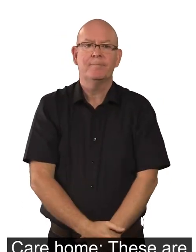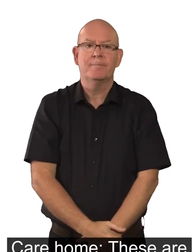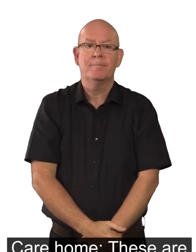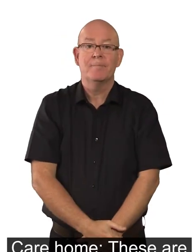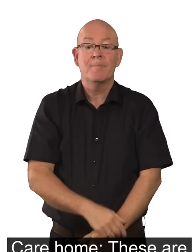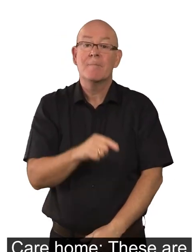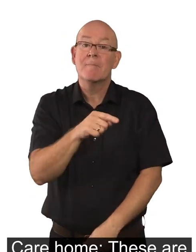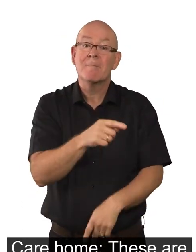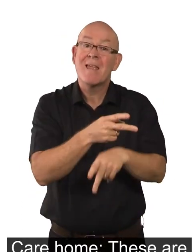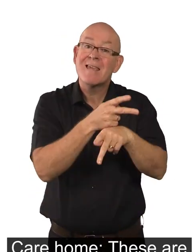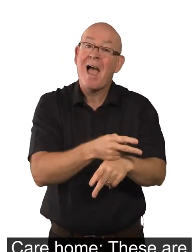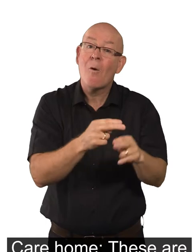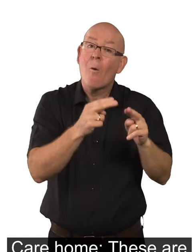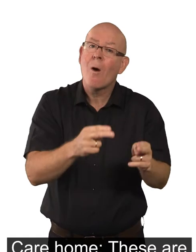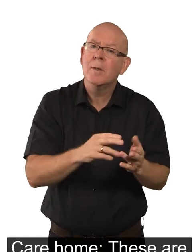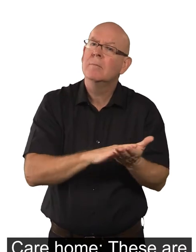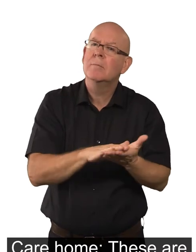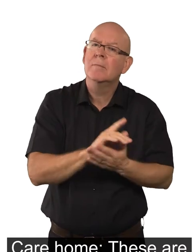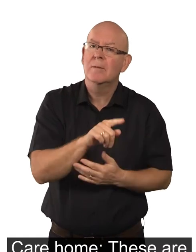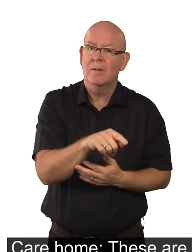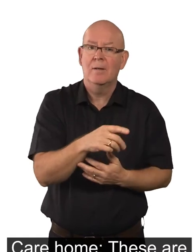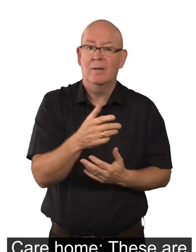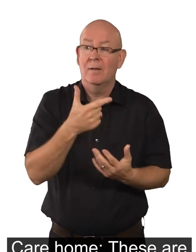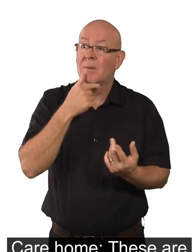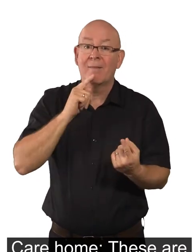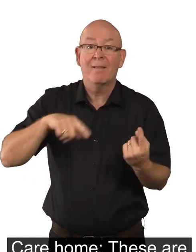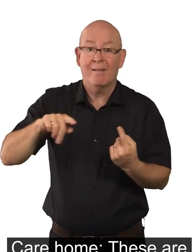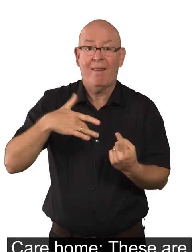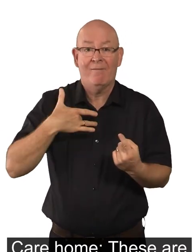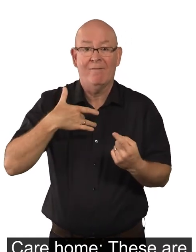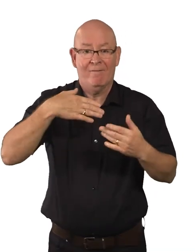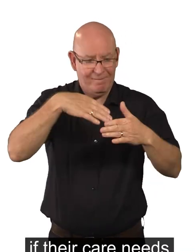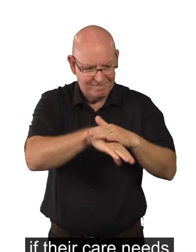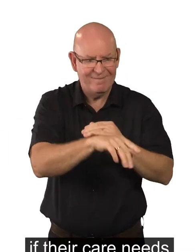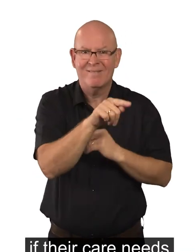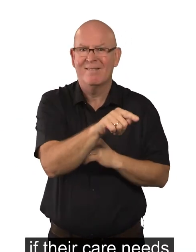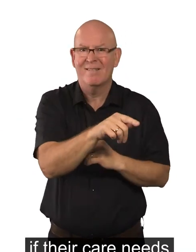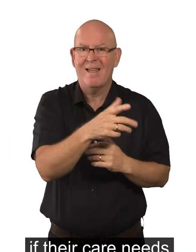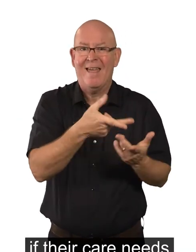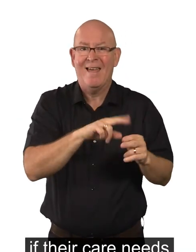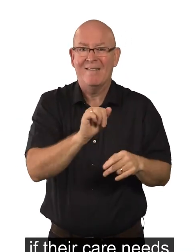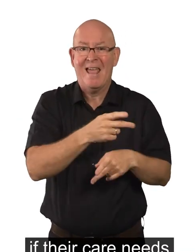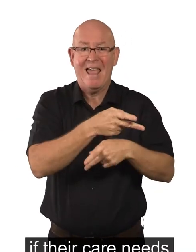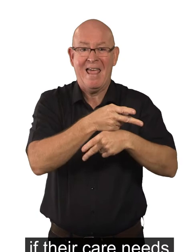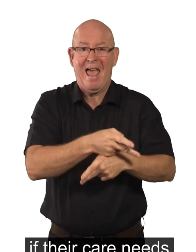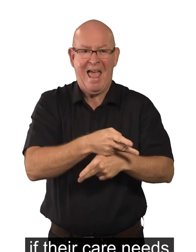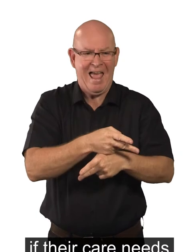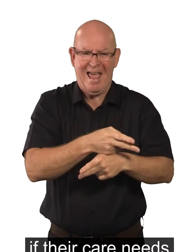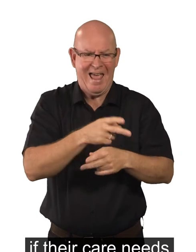Care home These are places where people live if their care needs cannot be met in their own home.